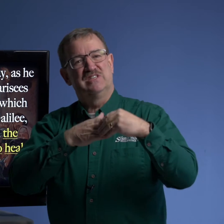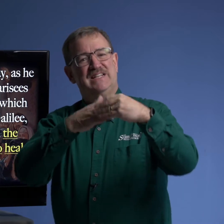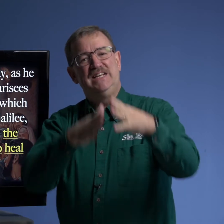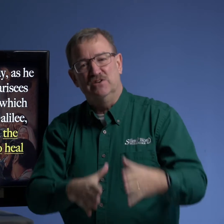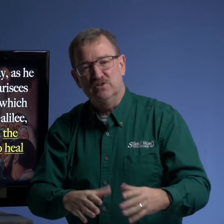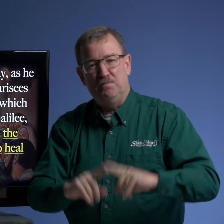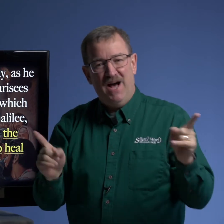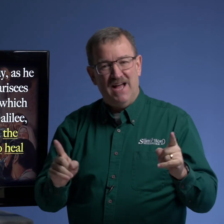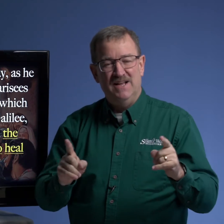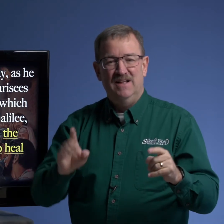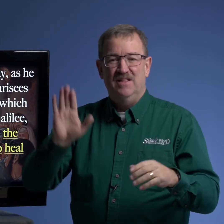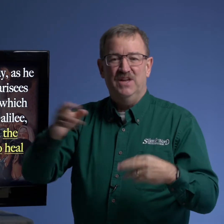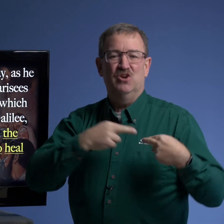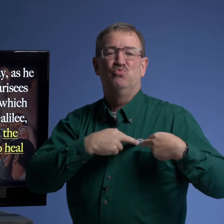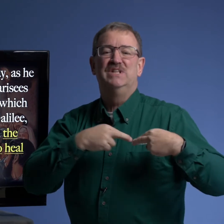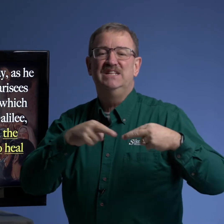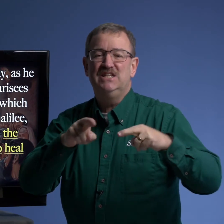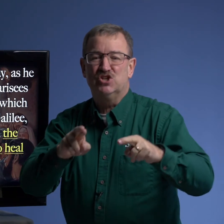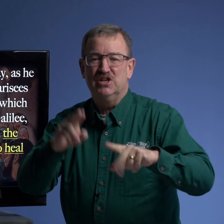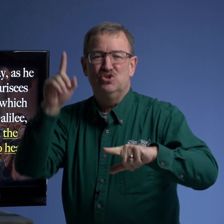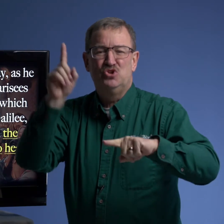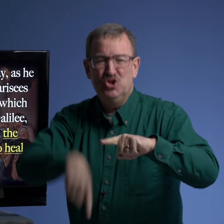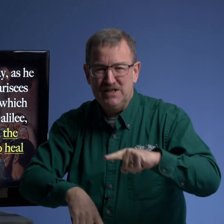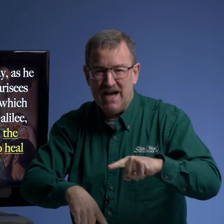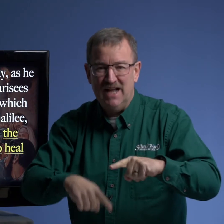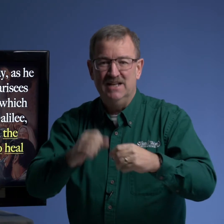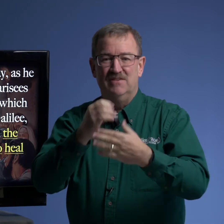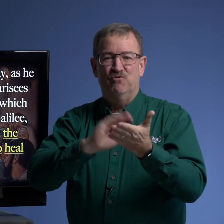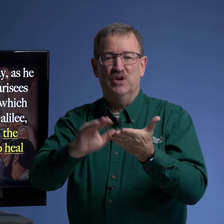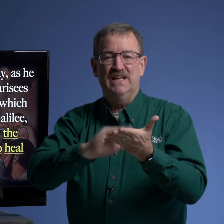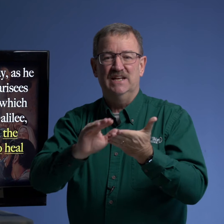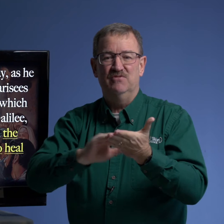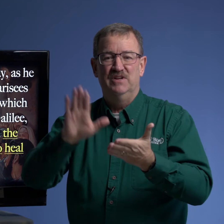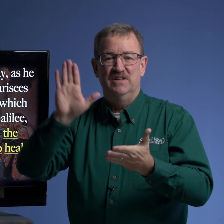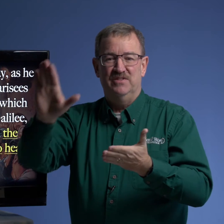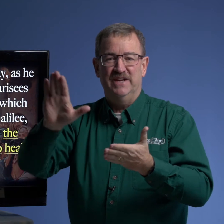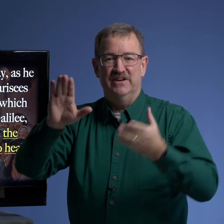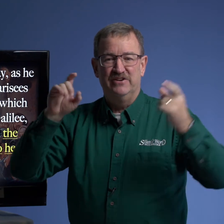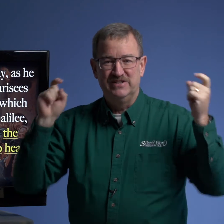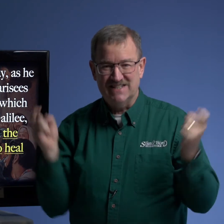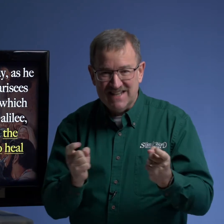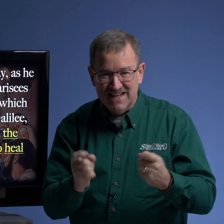leaders but their religion could not forgive their sin